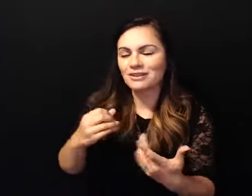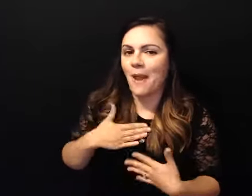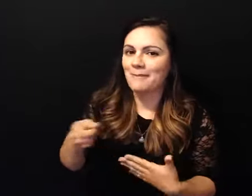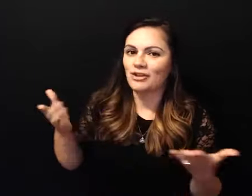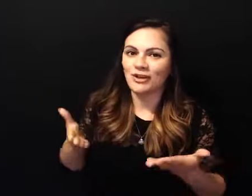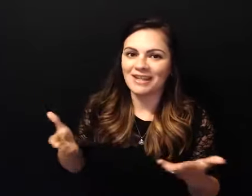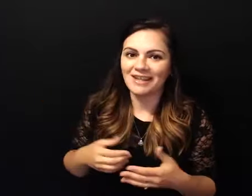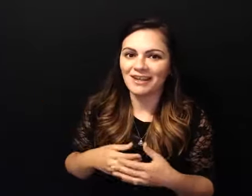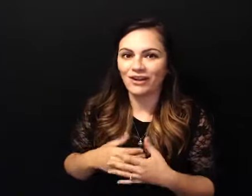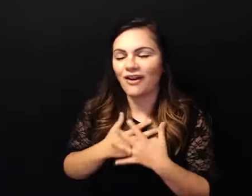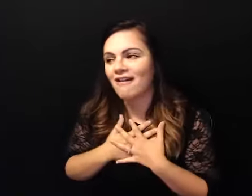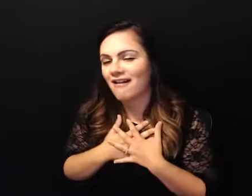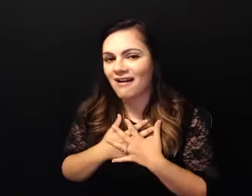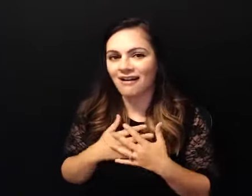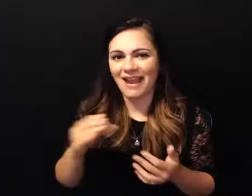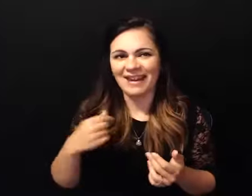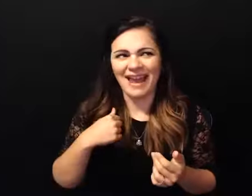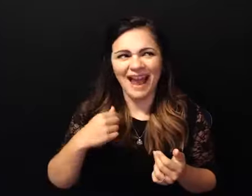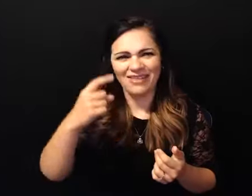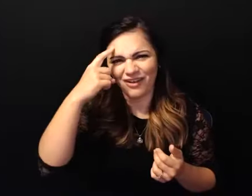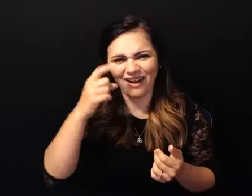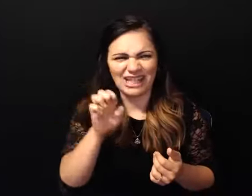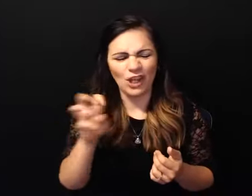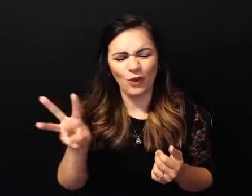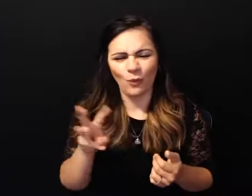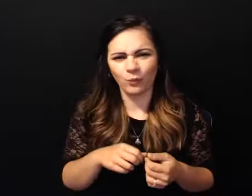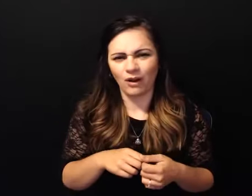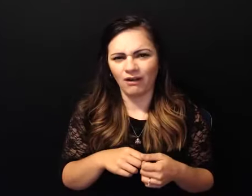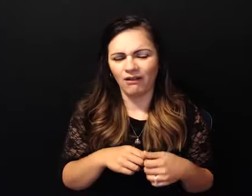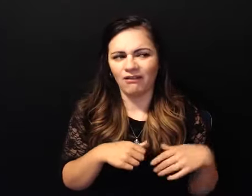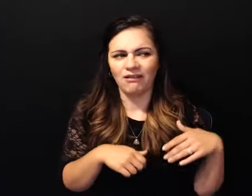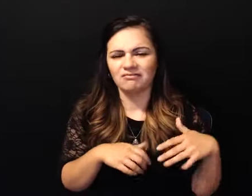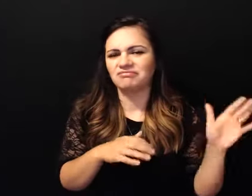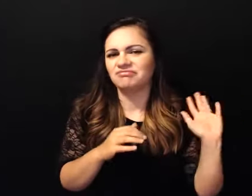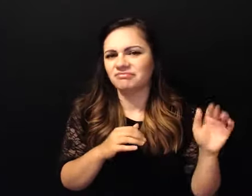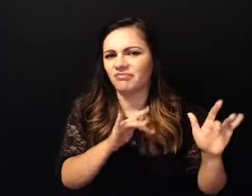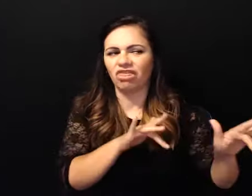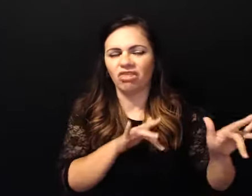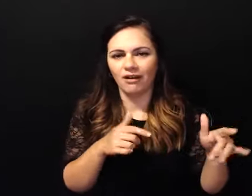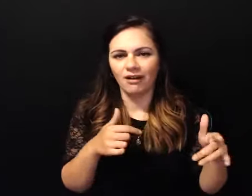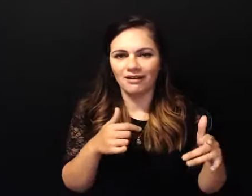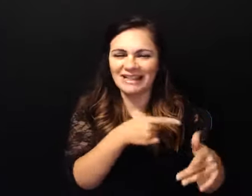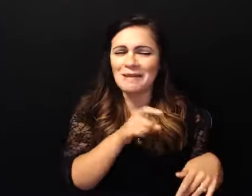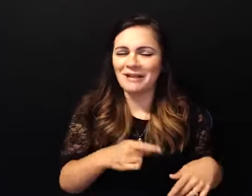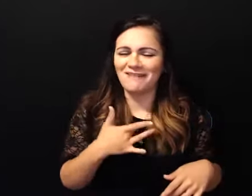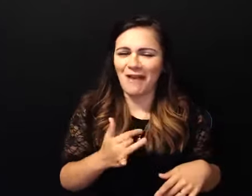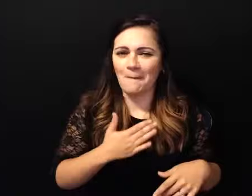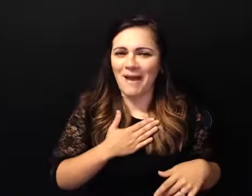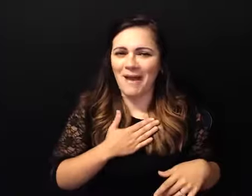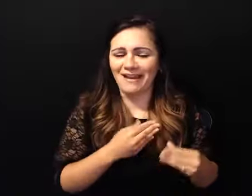felt the vibe of oh die or something because i was not happy to be an alcoholic synonymous and uh he took two steps back and he